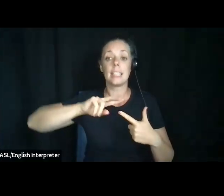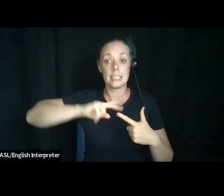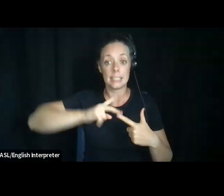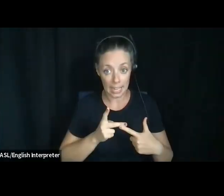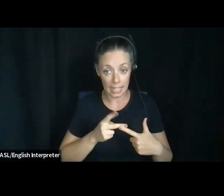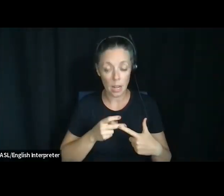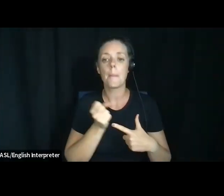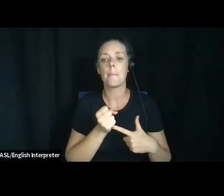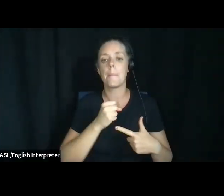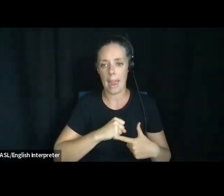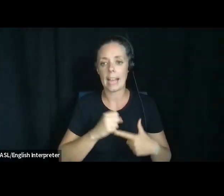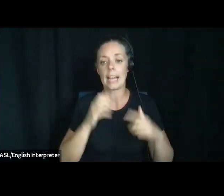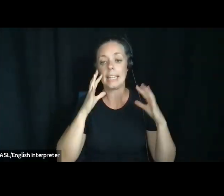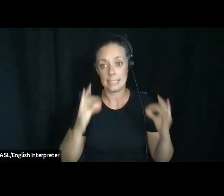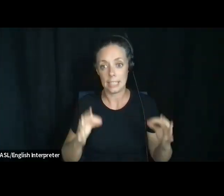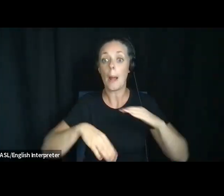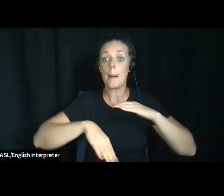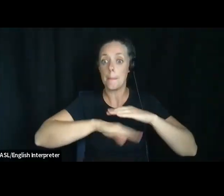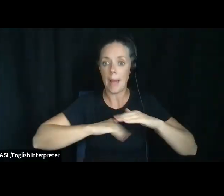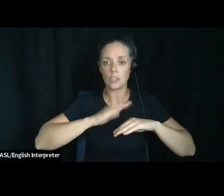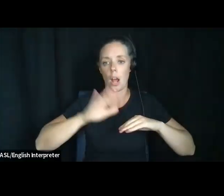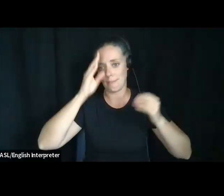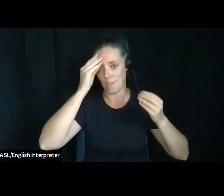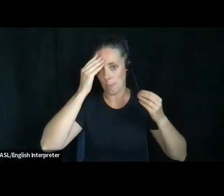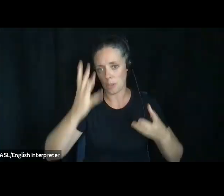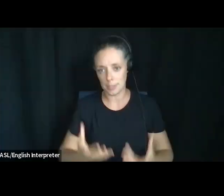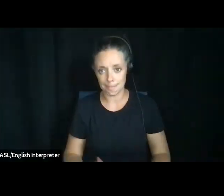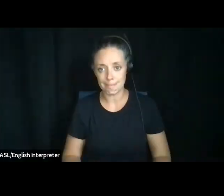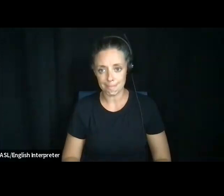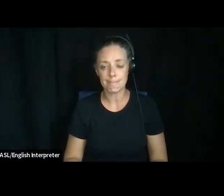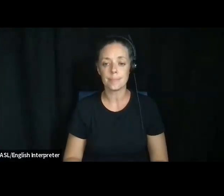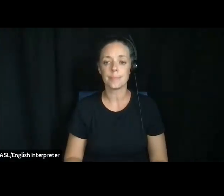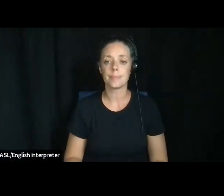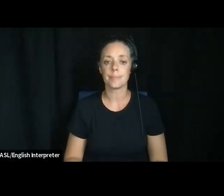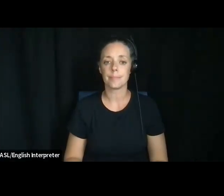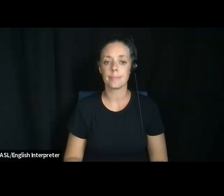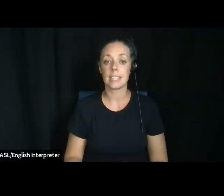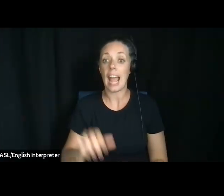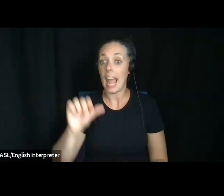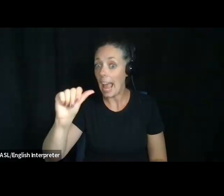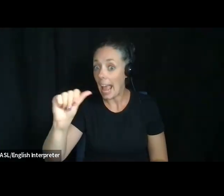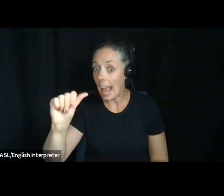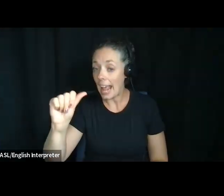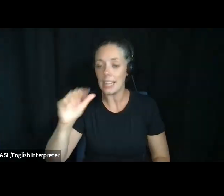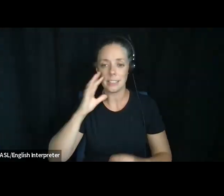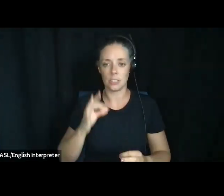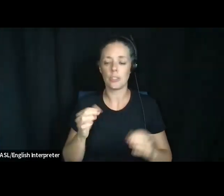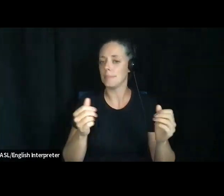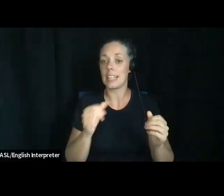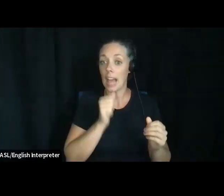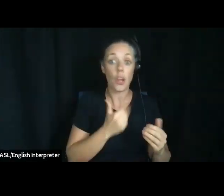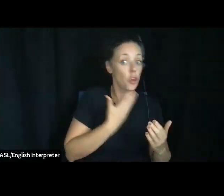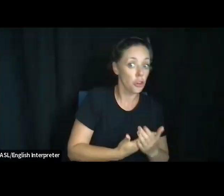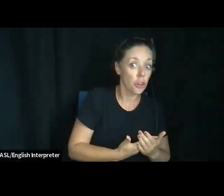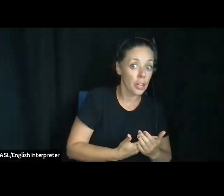decision. Based on that information, a decision, no adjective there, not good